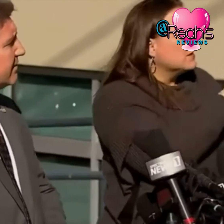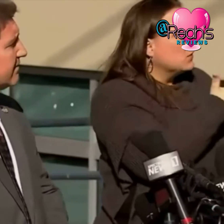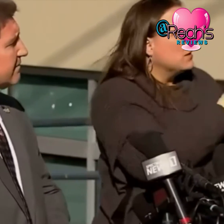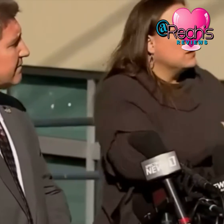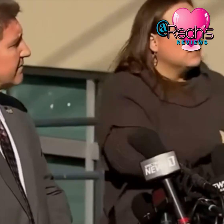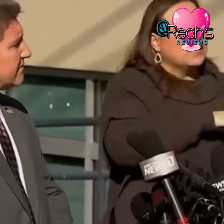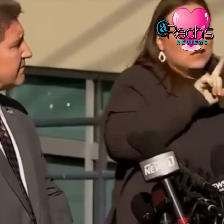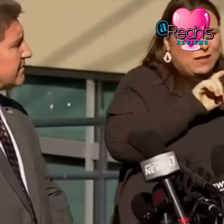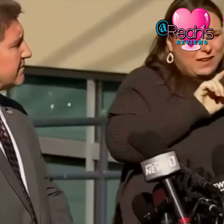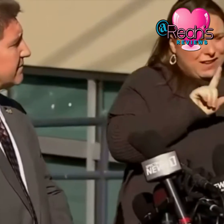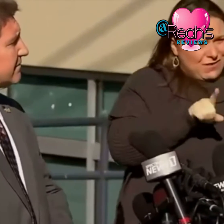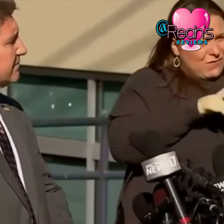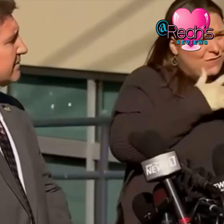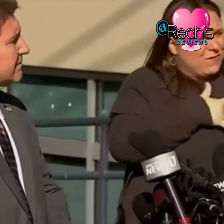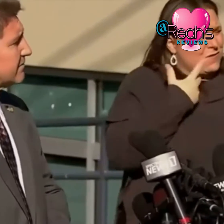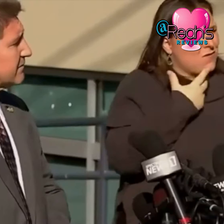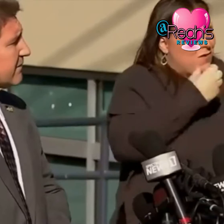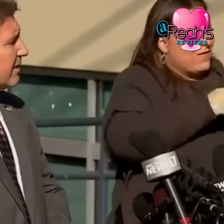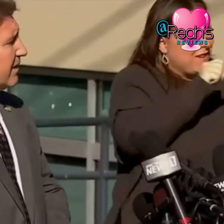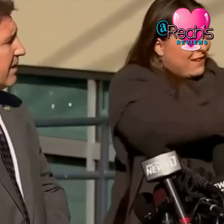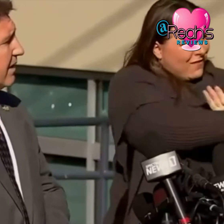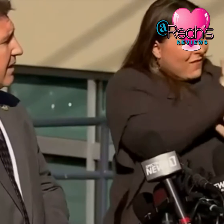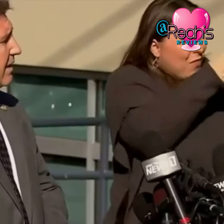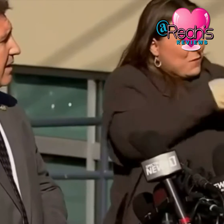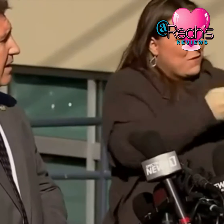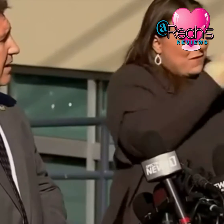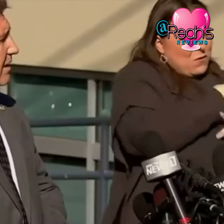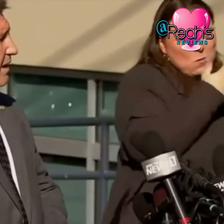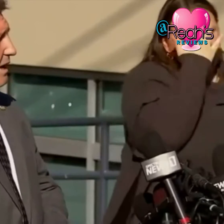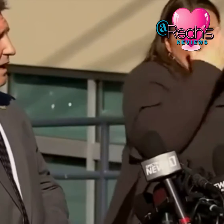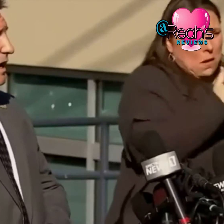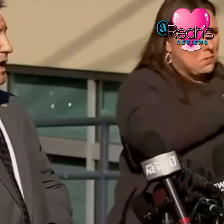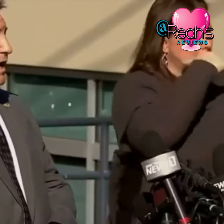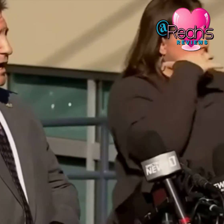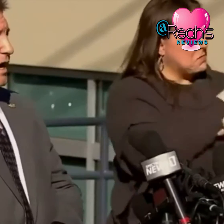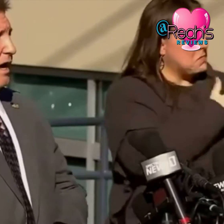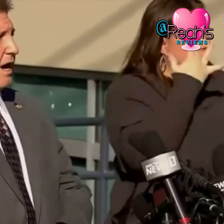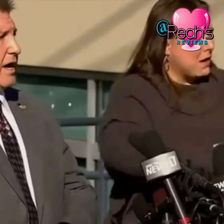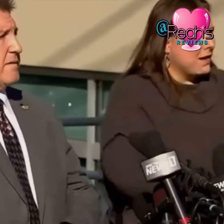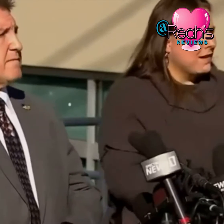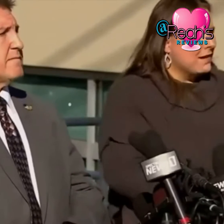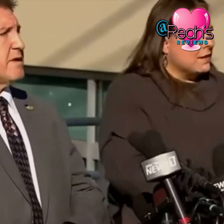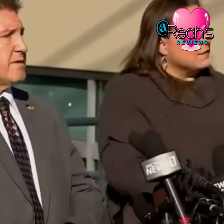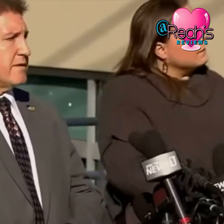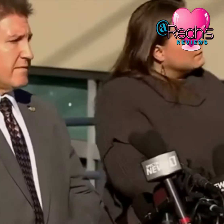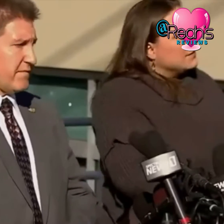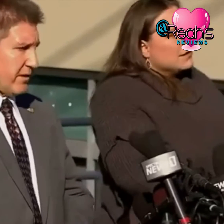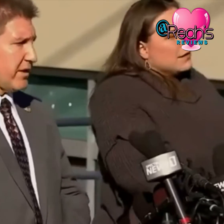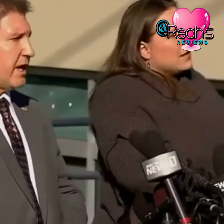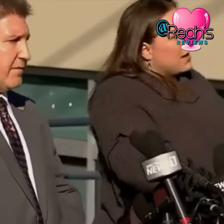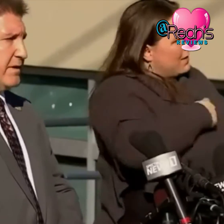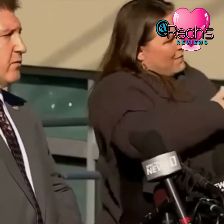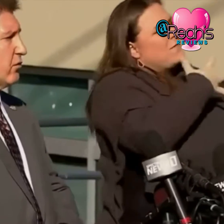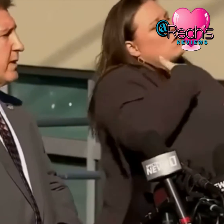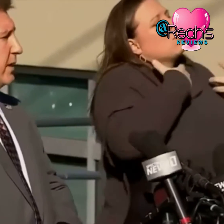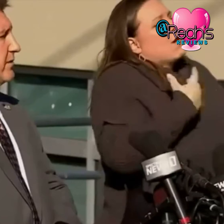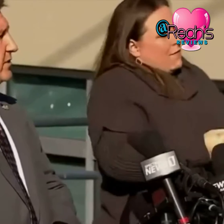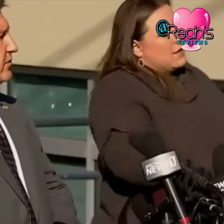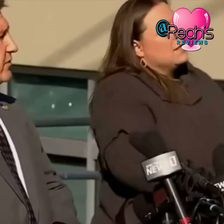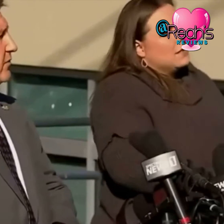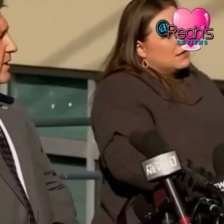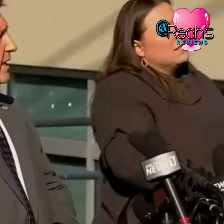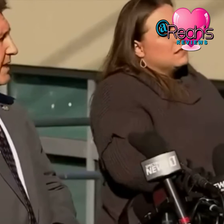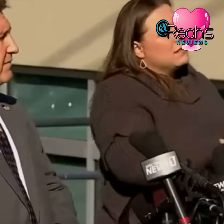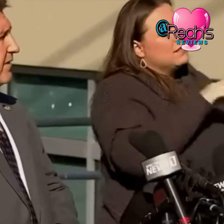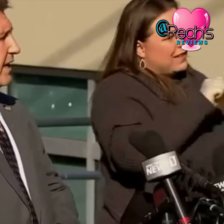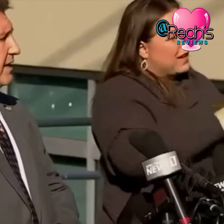and how confident then are you that you will be able to find the person and then find out why i am fairly confident we will be able